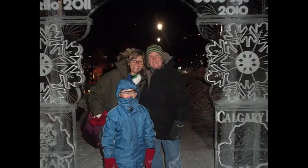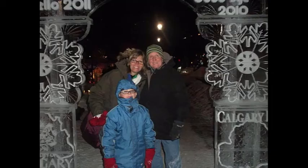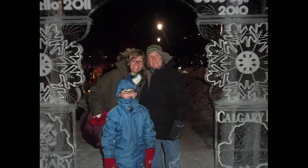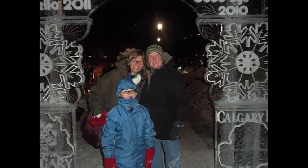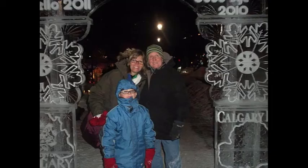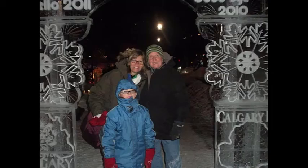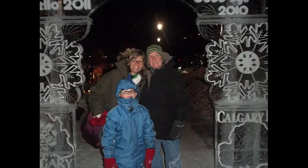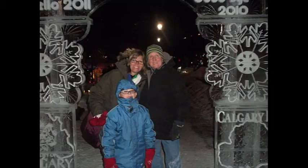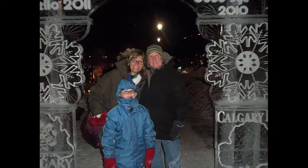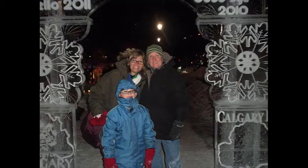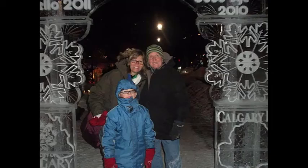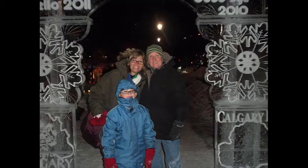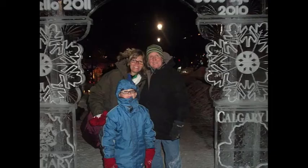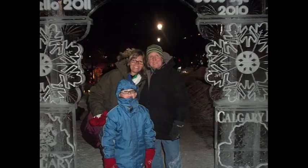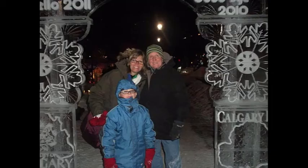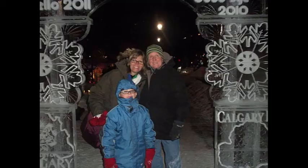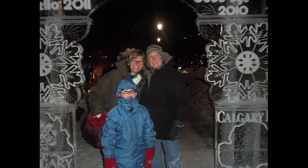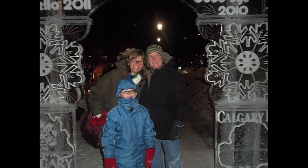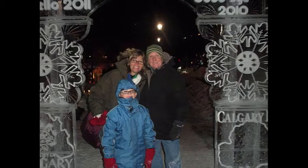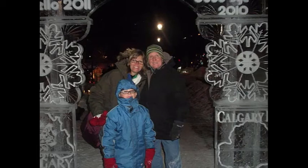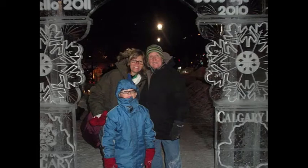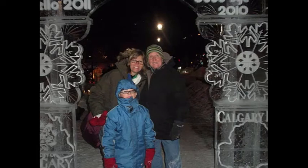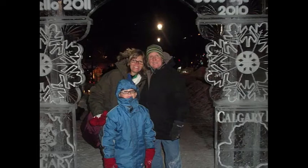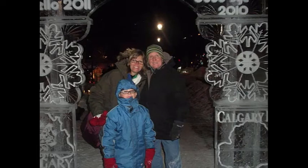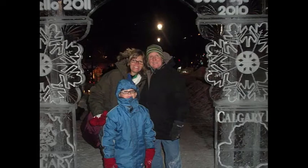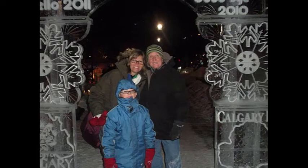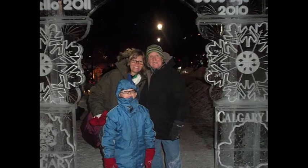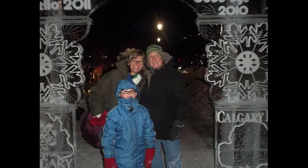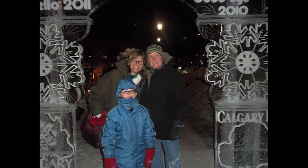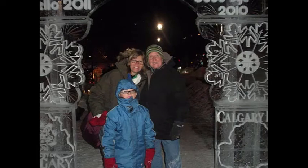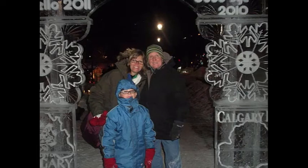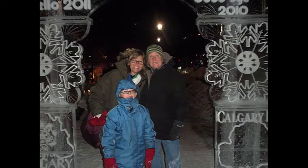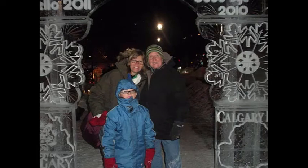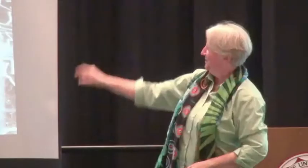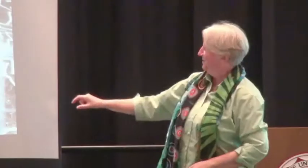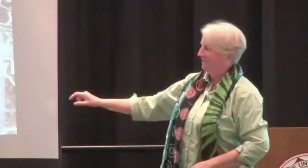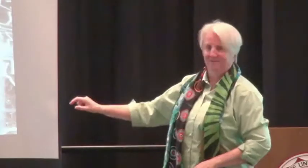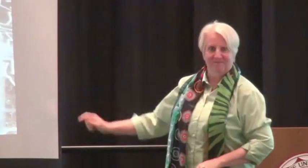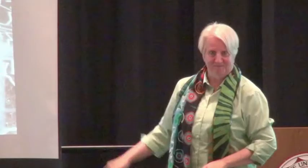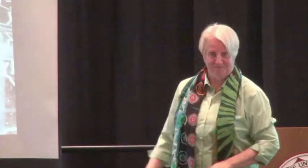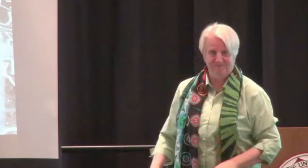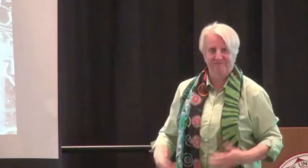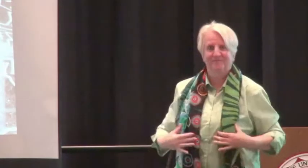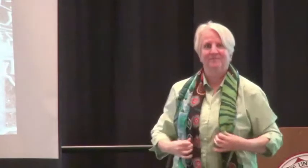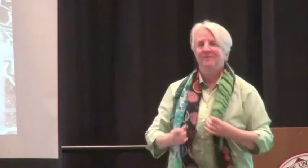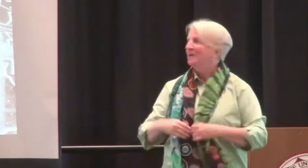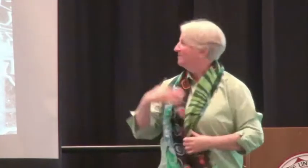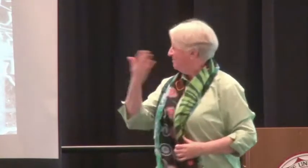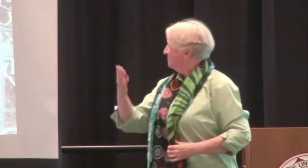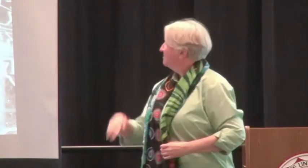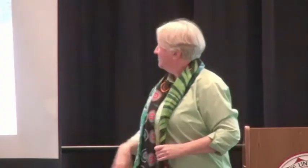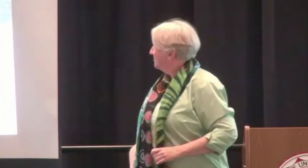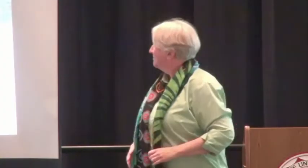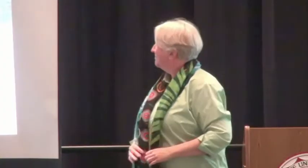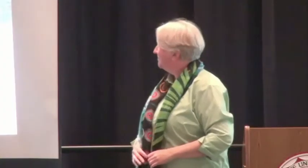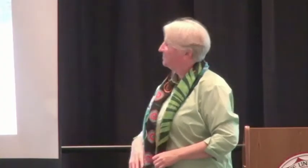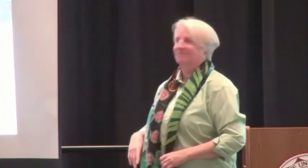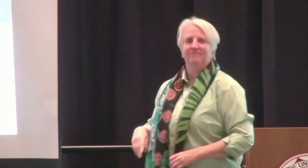downtown Calgary. can see the beautiful ice sculptures behind